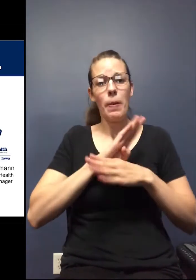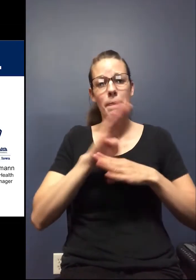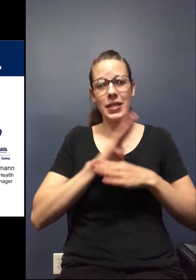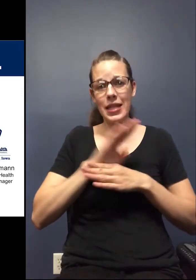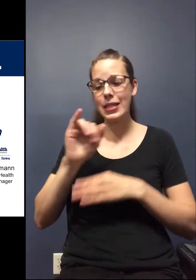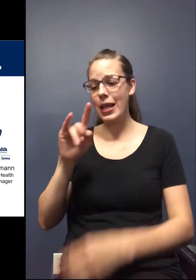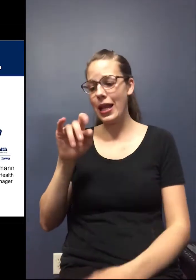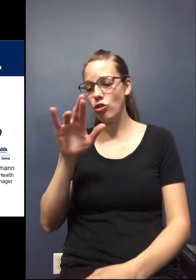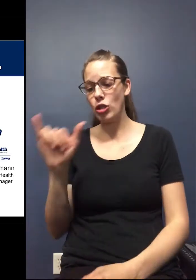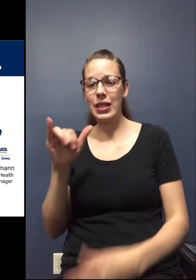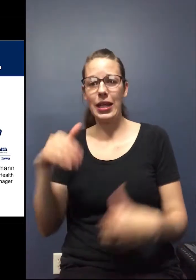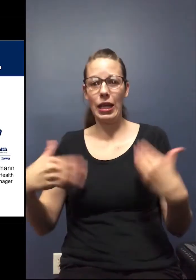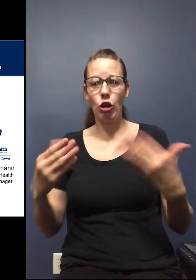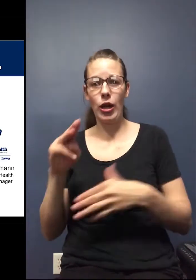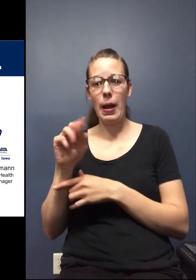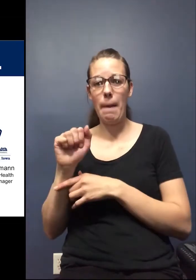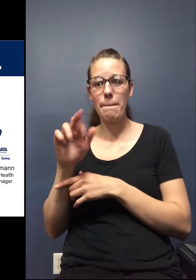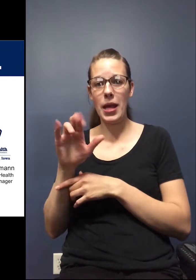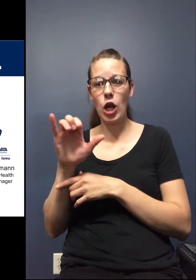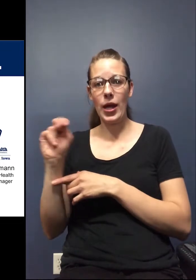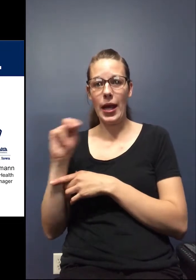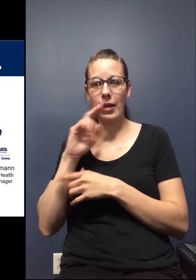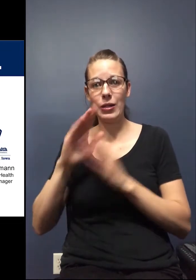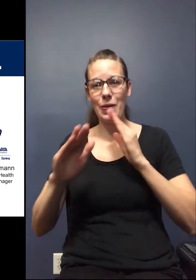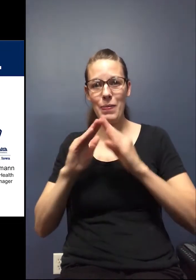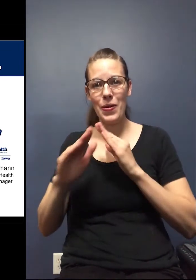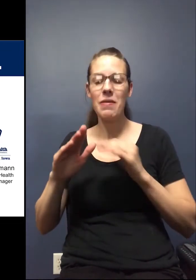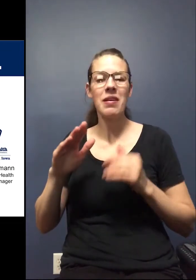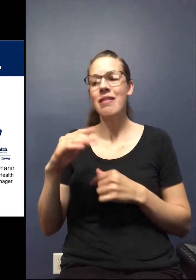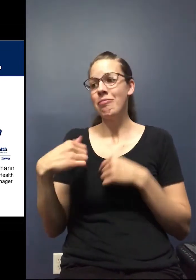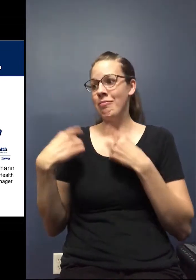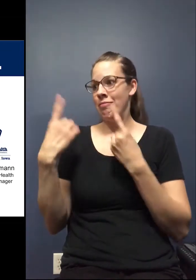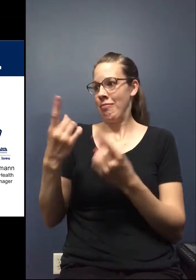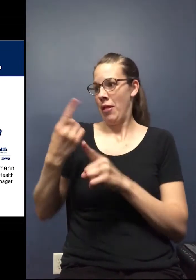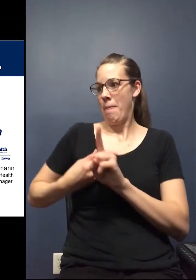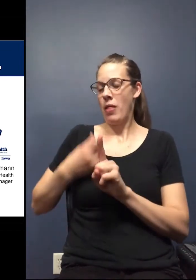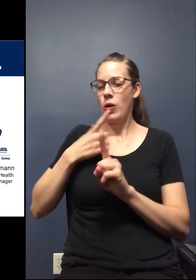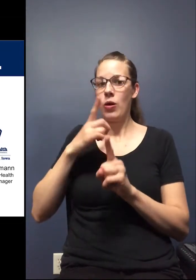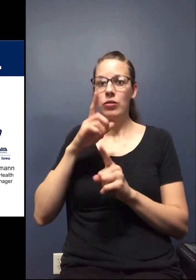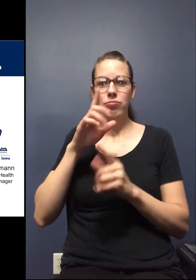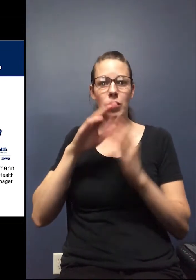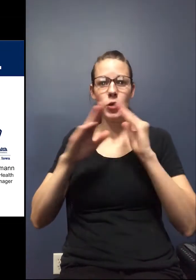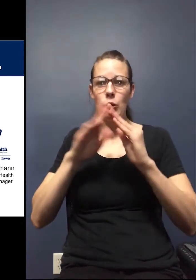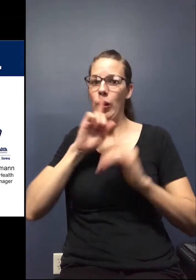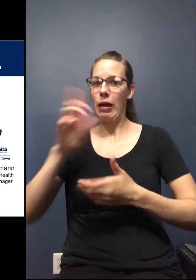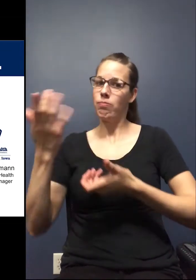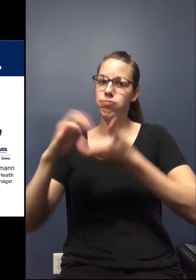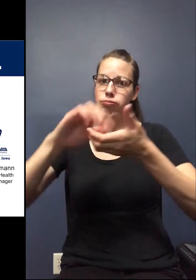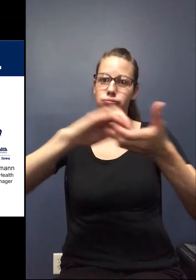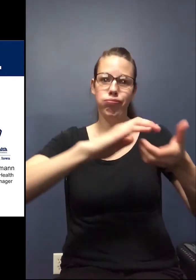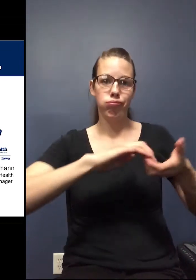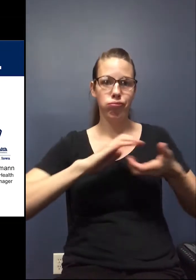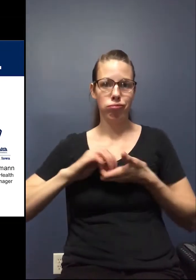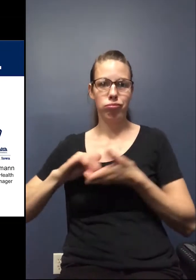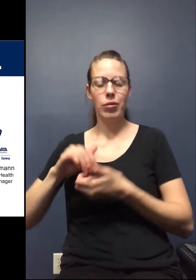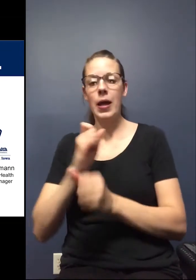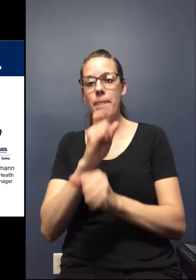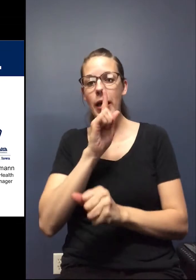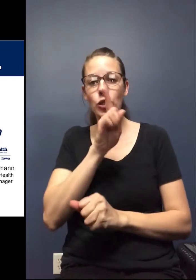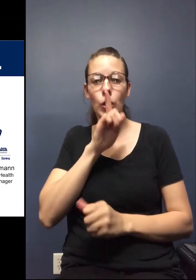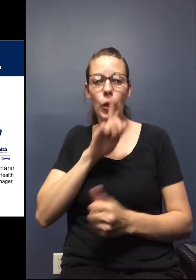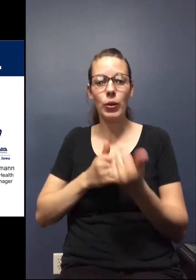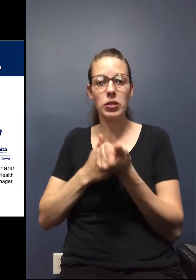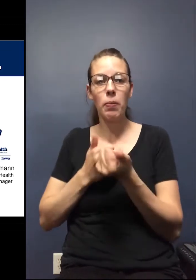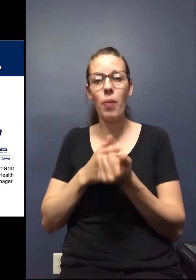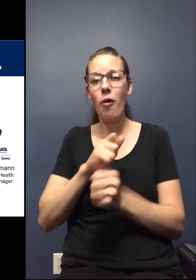community. Over the last couple of months, our community has really taken a collaborative approach to making sure that we're supporting